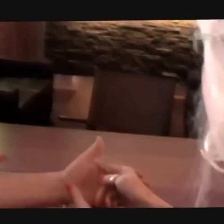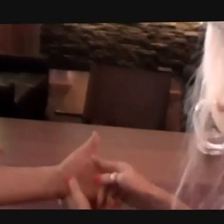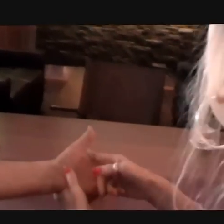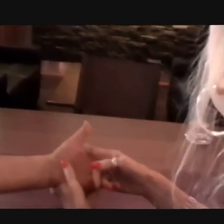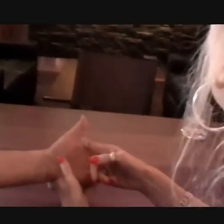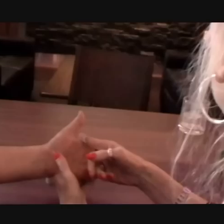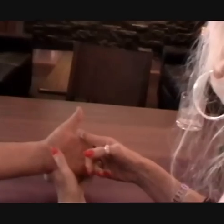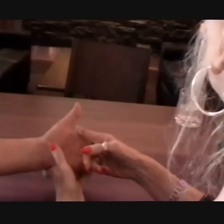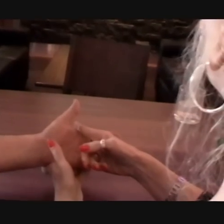Yeah,